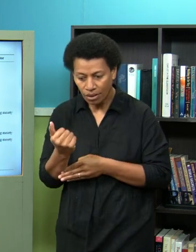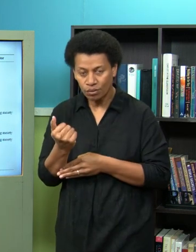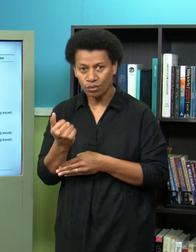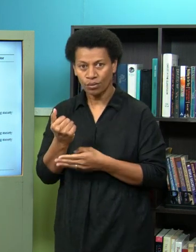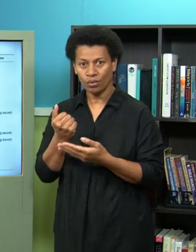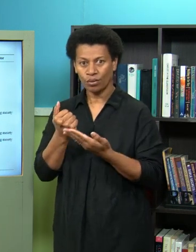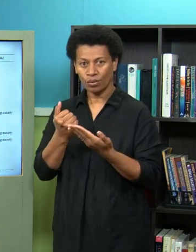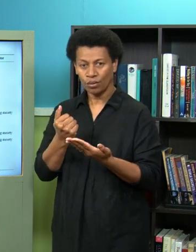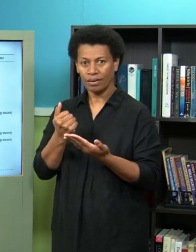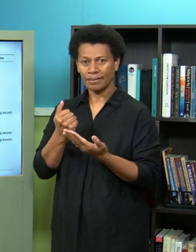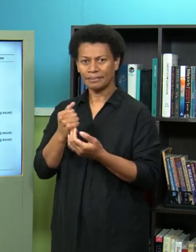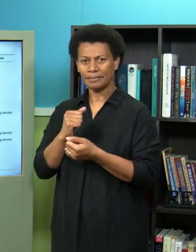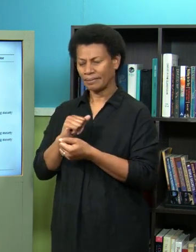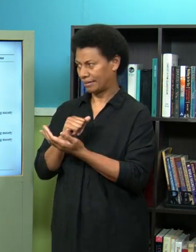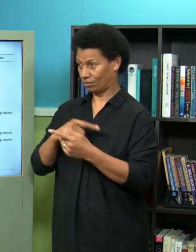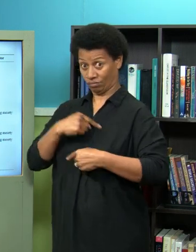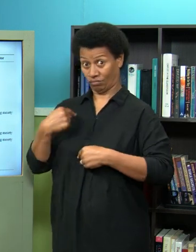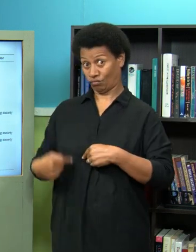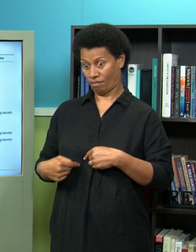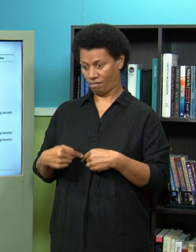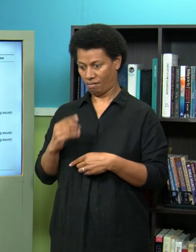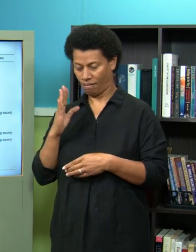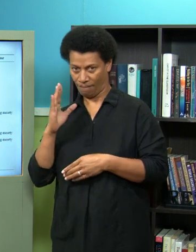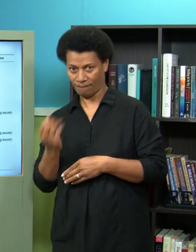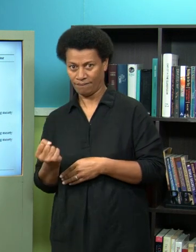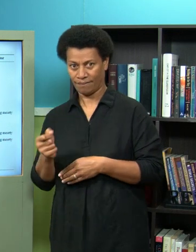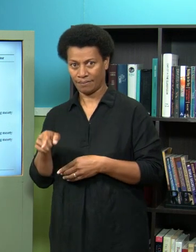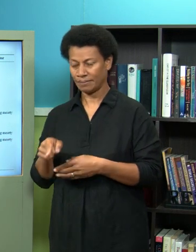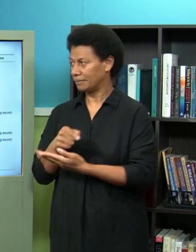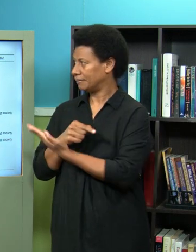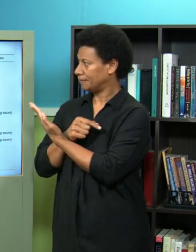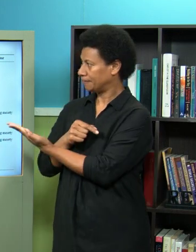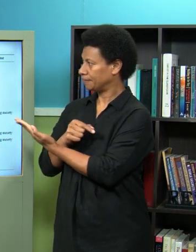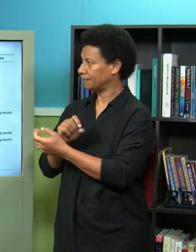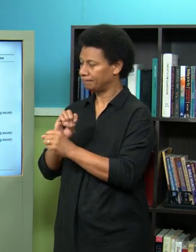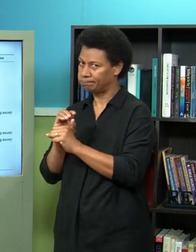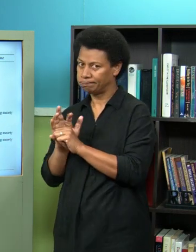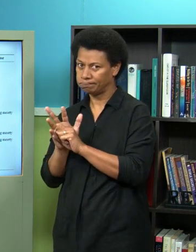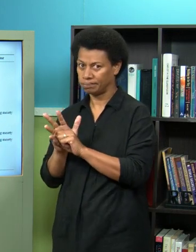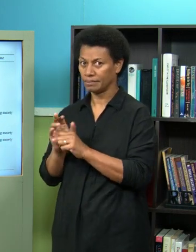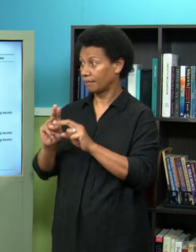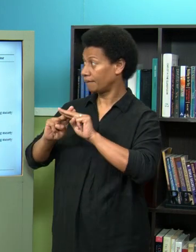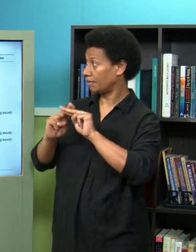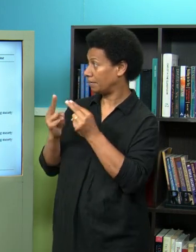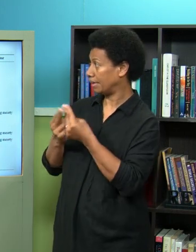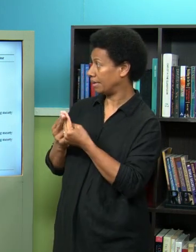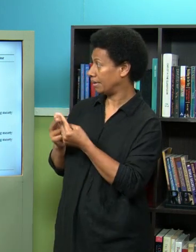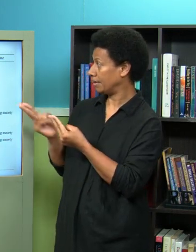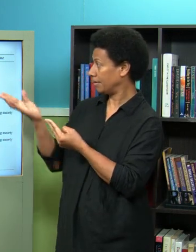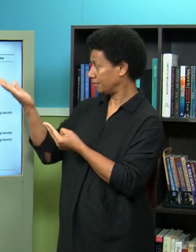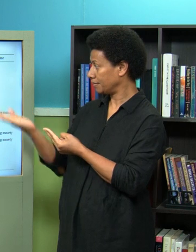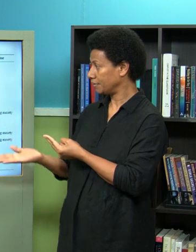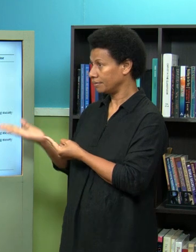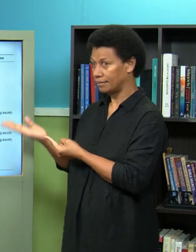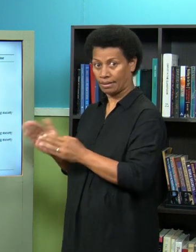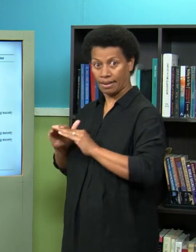when it was picked up in Wuhan so this just gives you an idea of the family of coronaviruses and the one that's